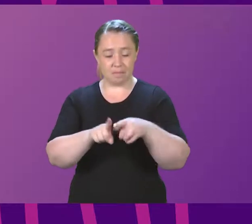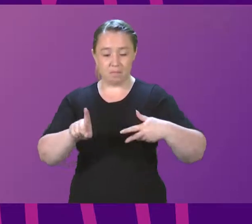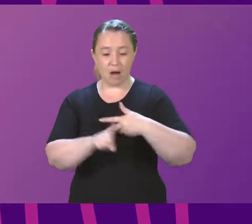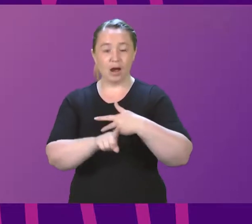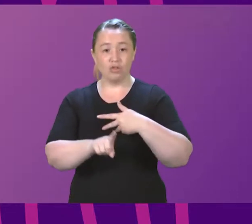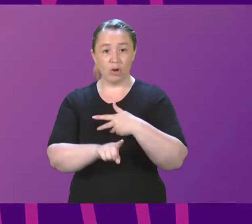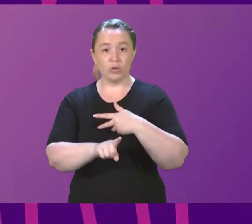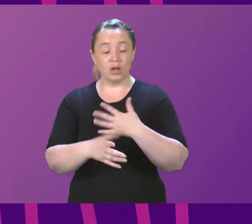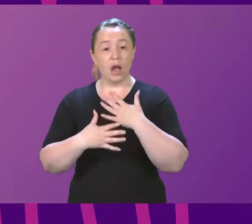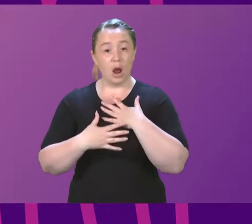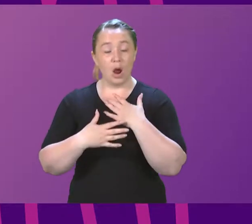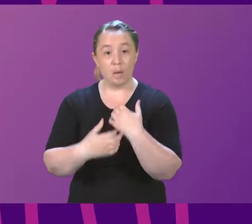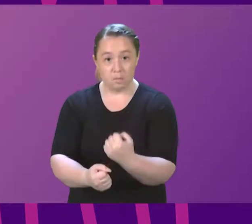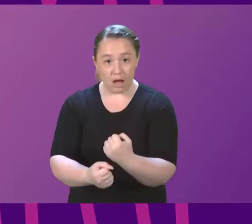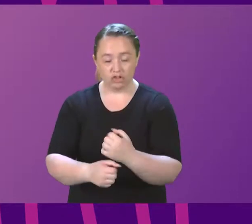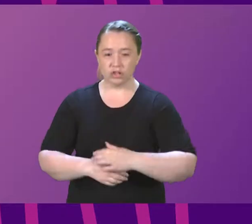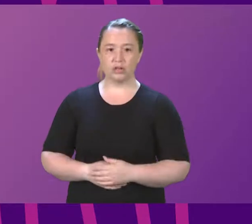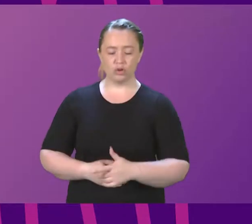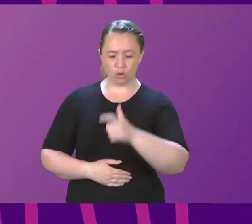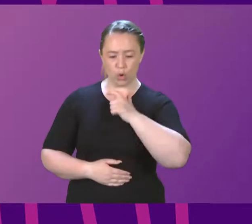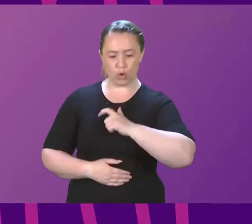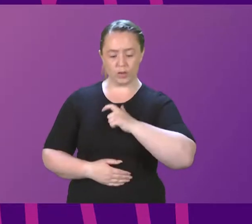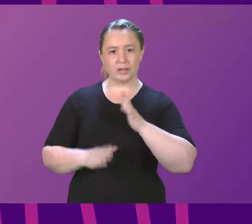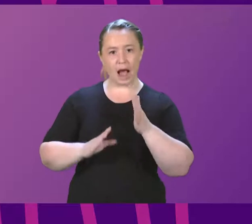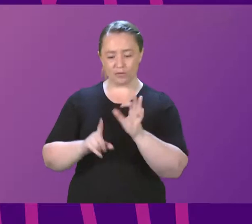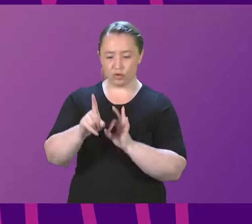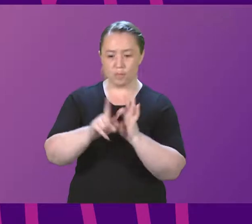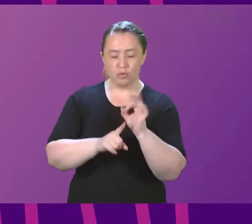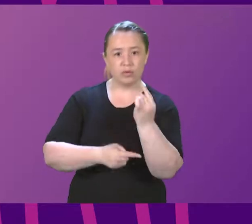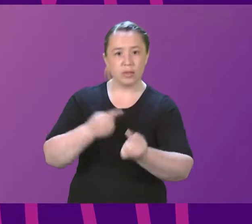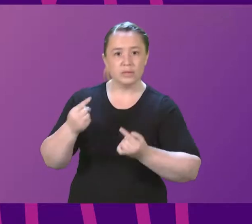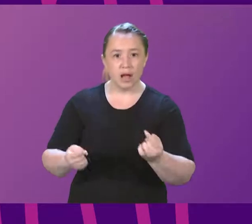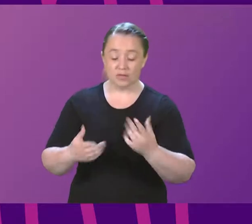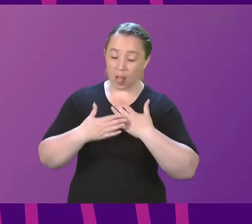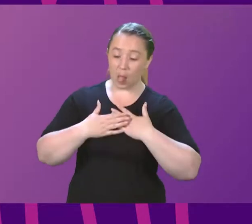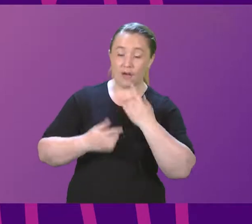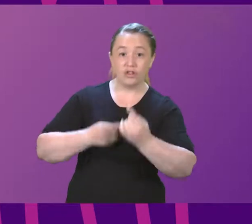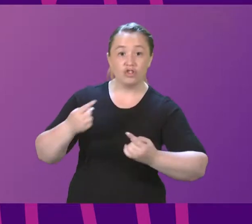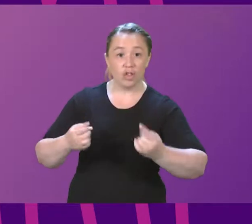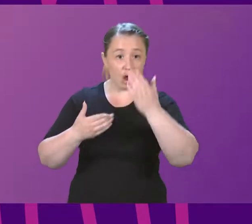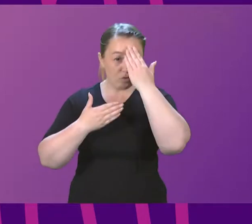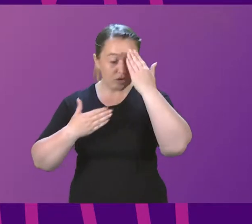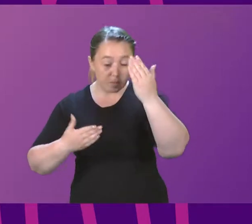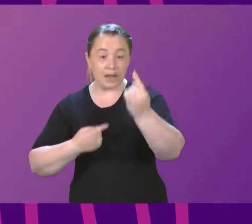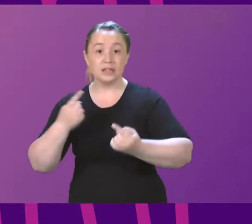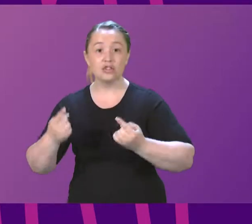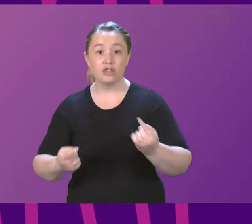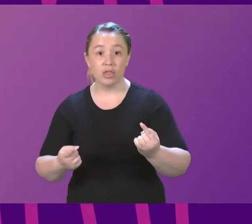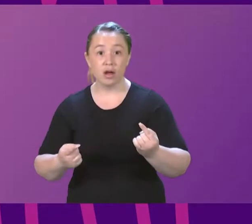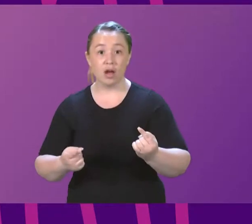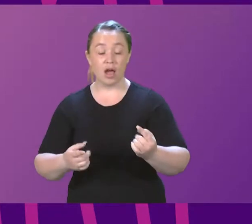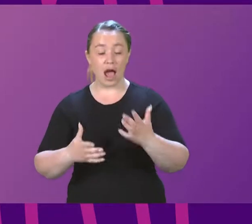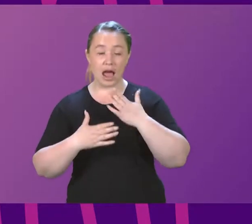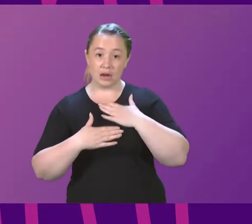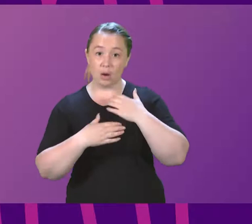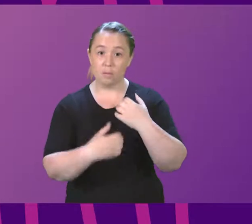human improvement, love, respect for others, and compassion for the suffering of others.